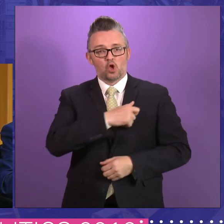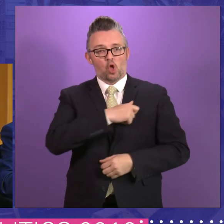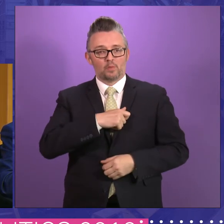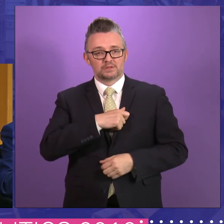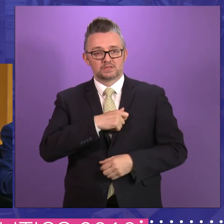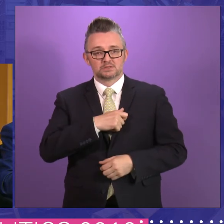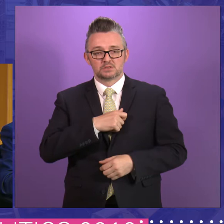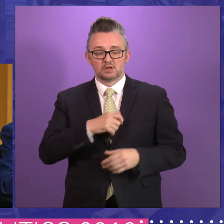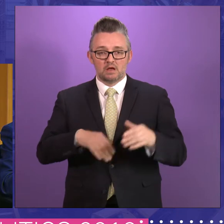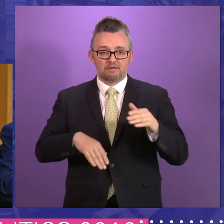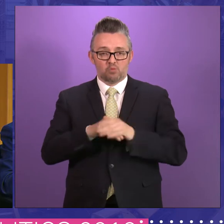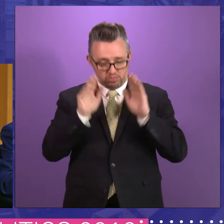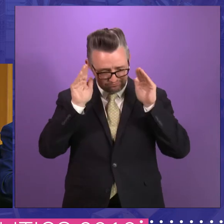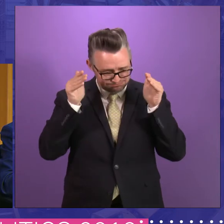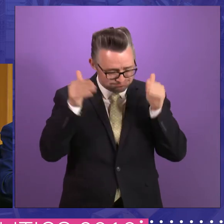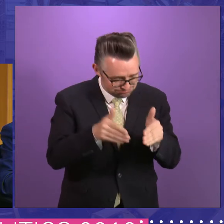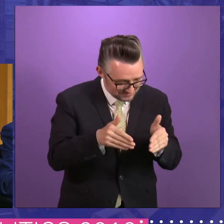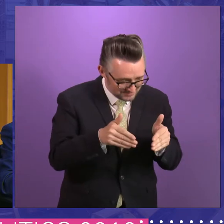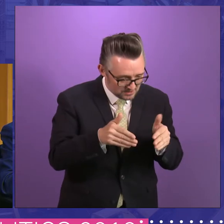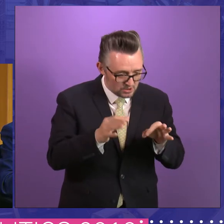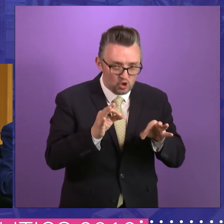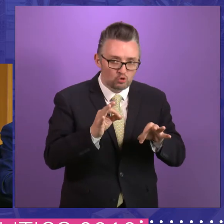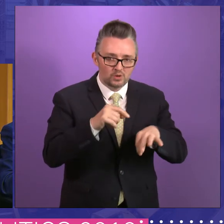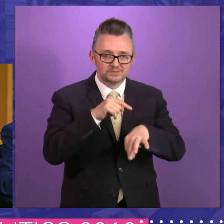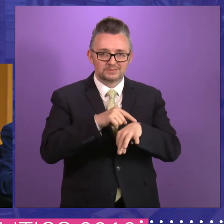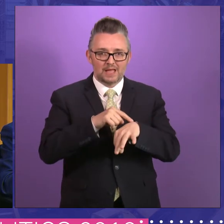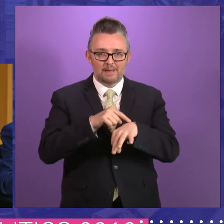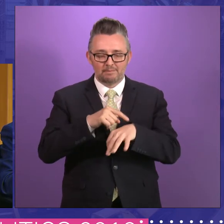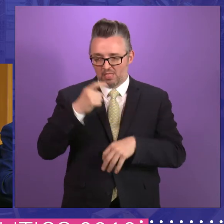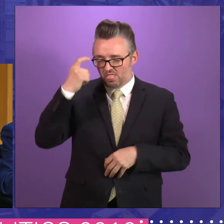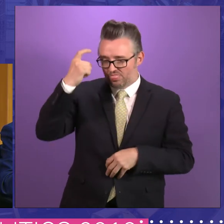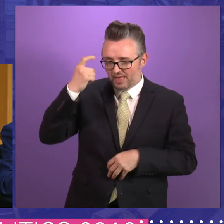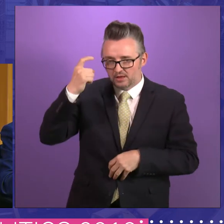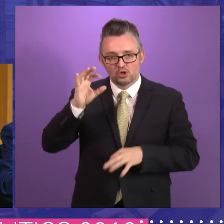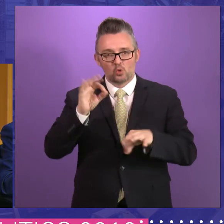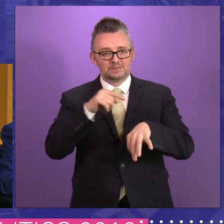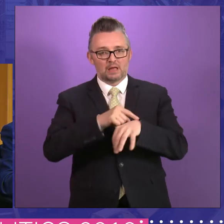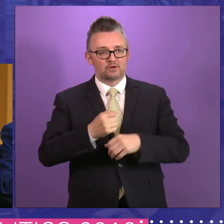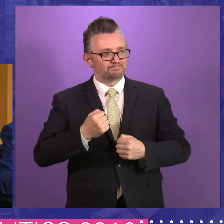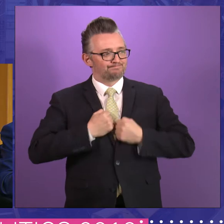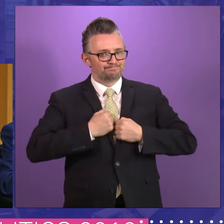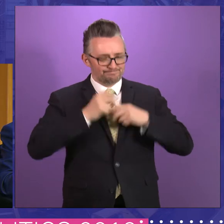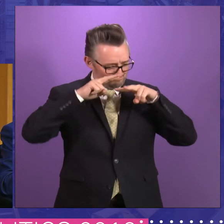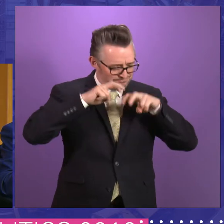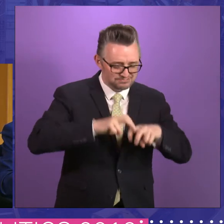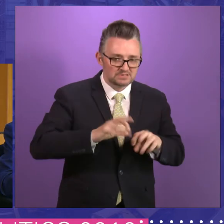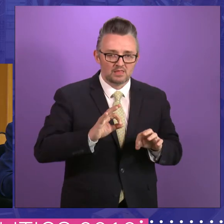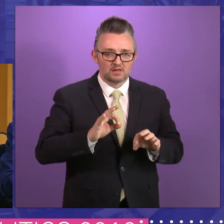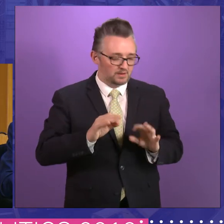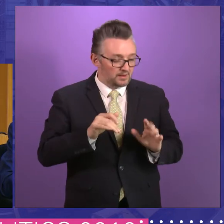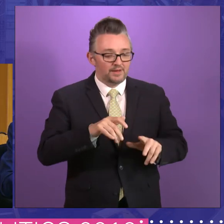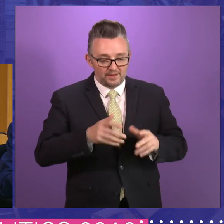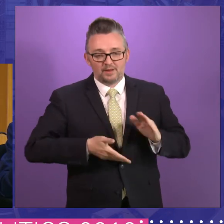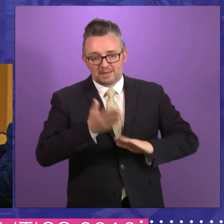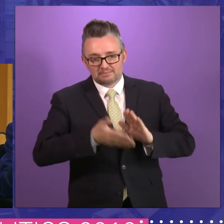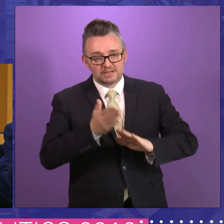are so tied up with them, that they have no space to think. They have no space for their own investigations. And I think that is one of the biggest